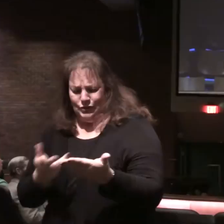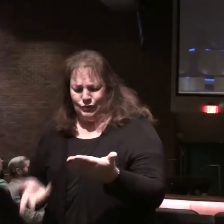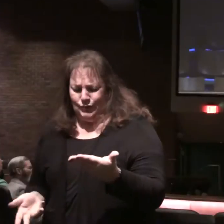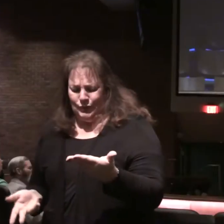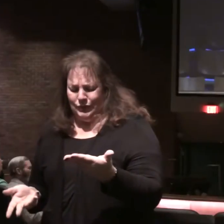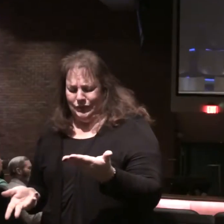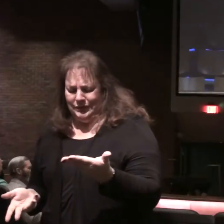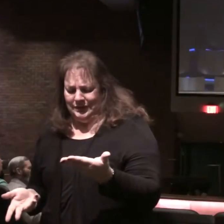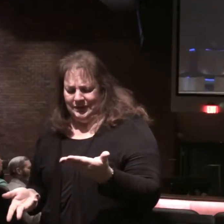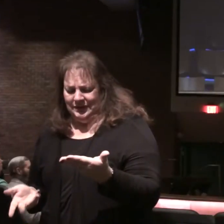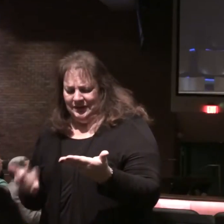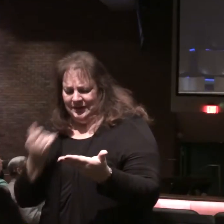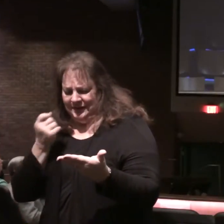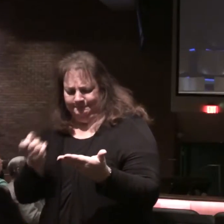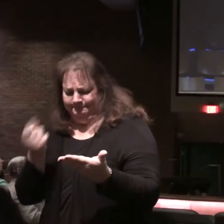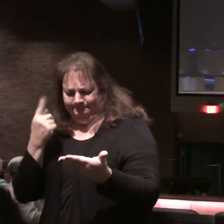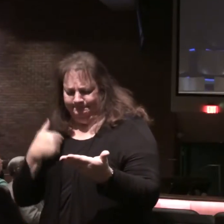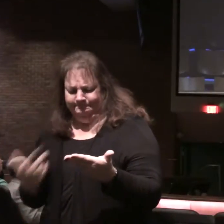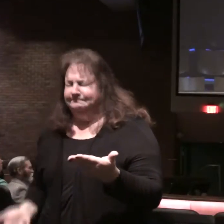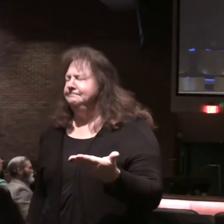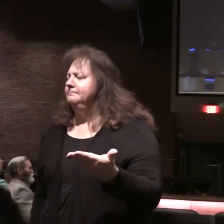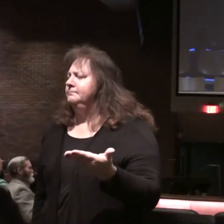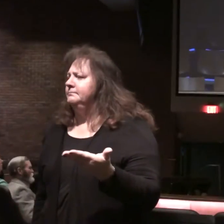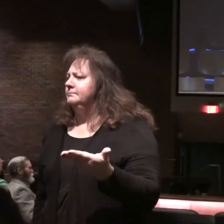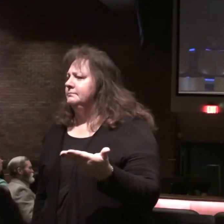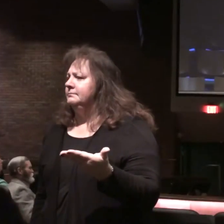and live in light of them if they were not clear.